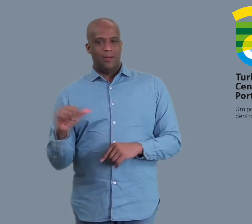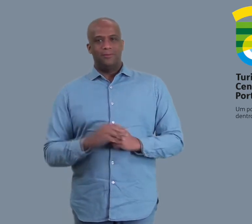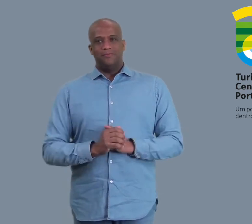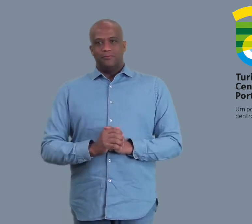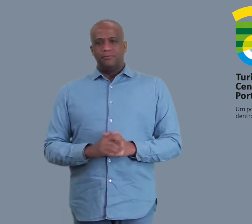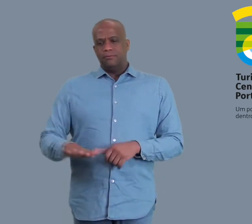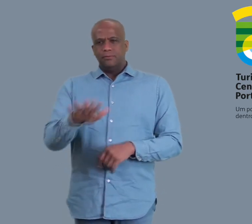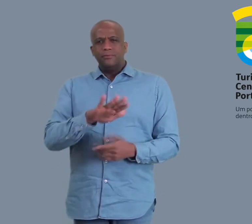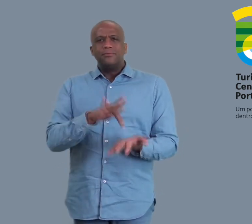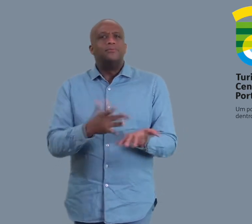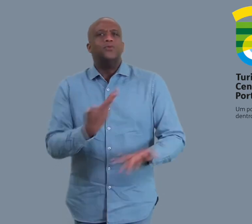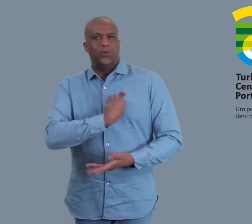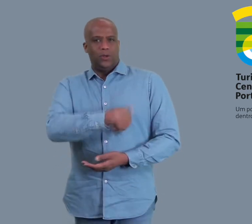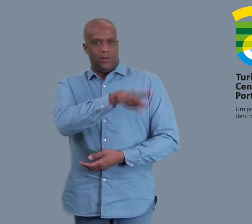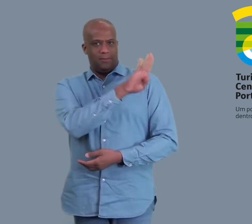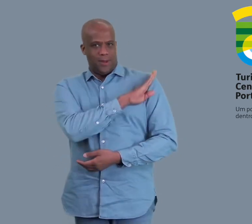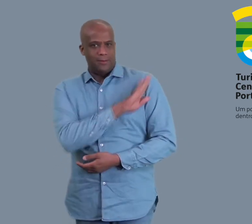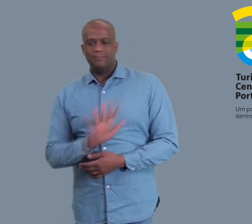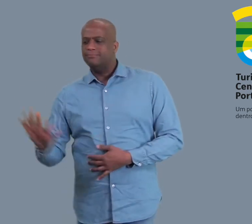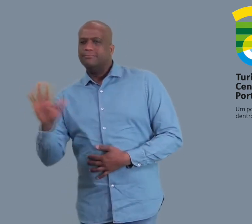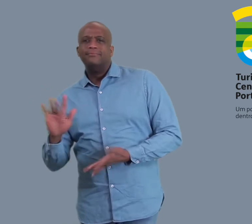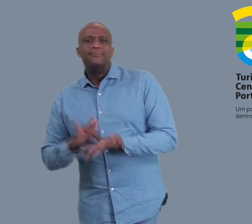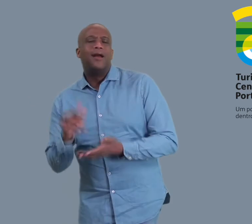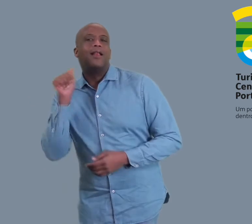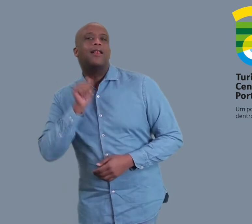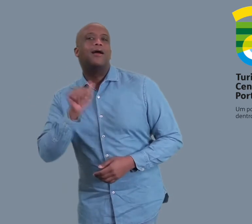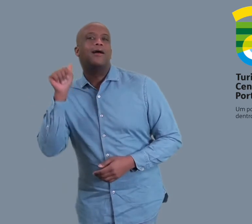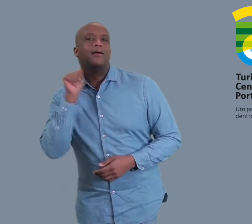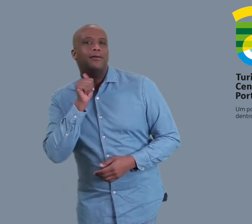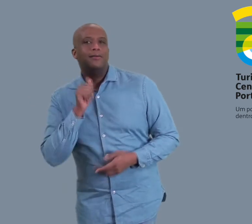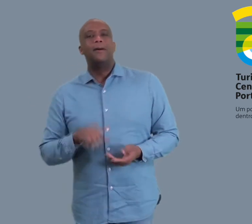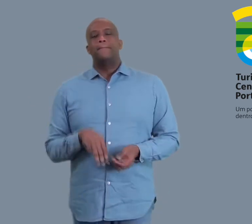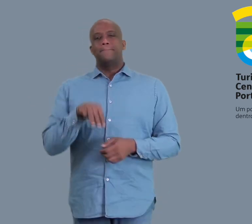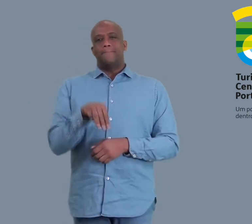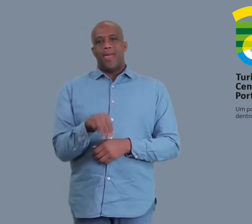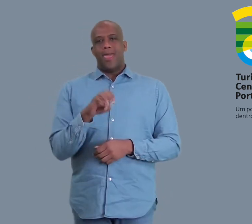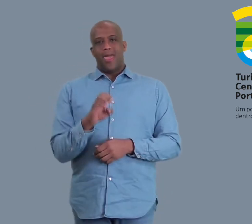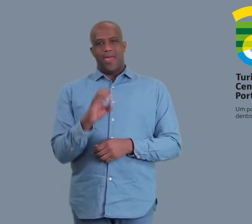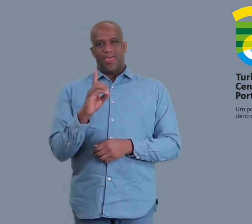Região de Coimbra, Região de Leiria, Médio Tejo,